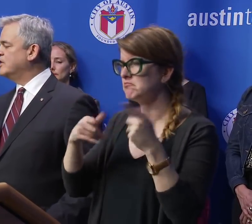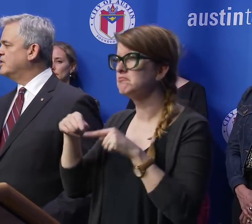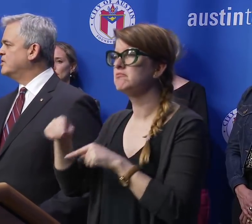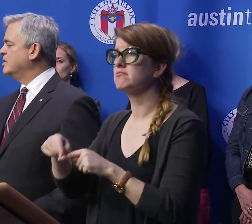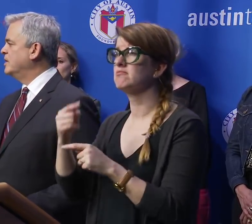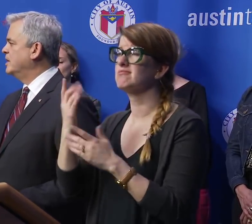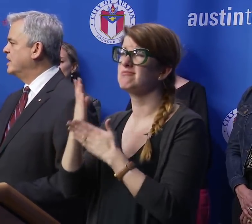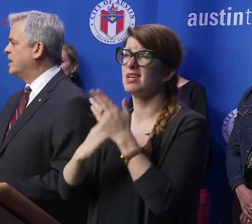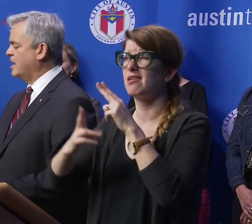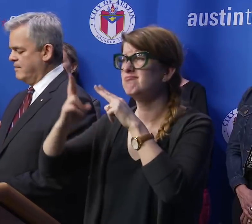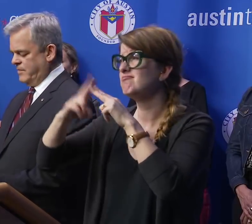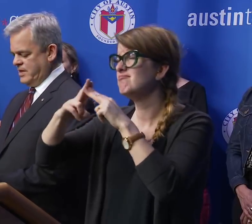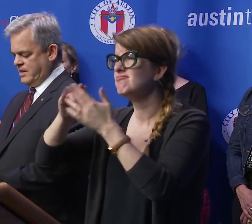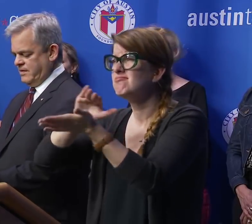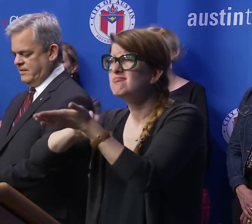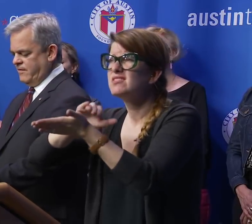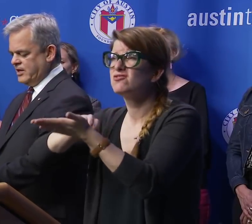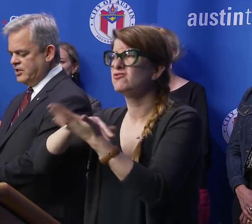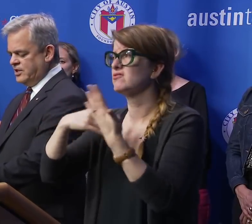physicians,